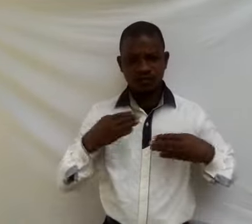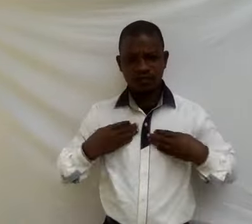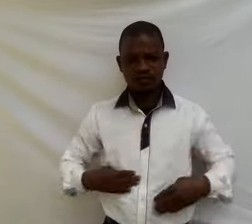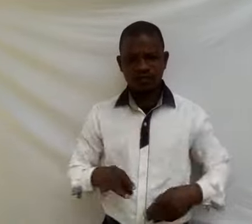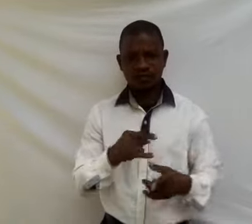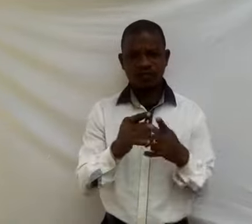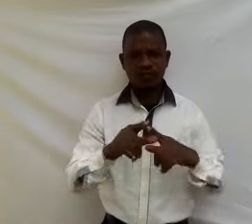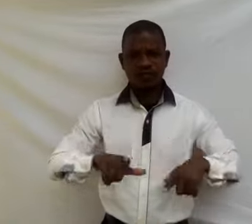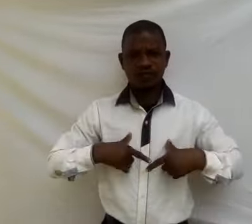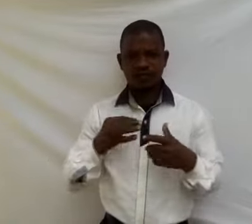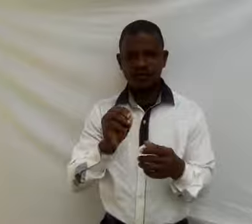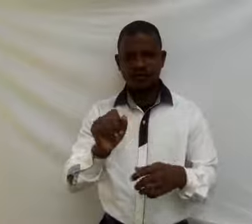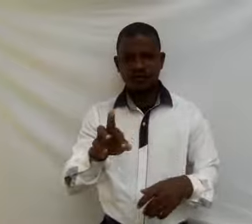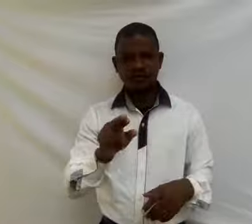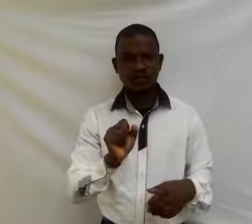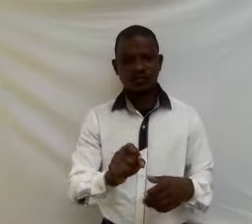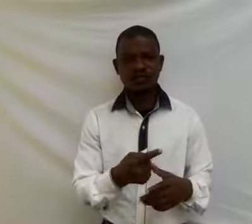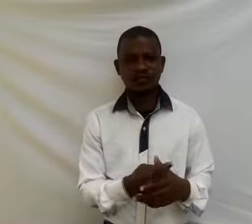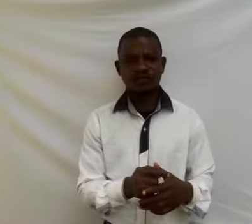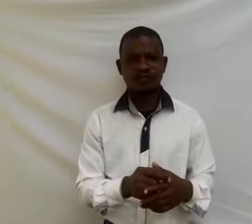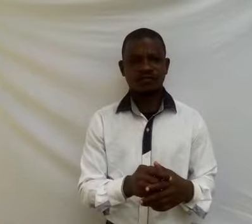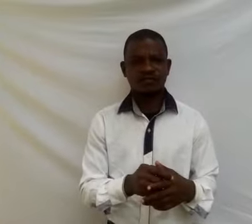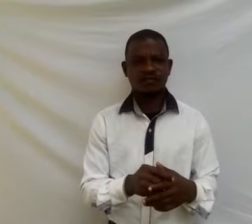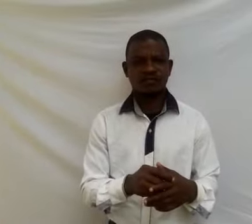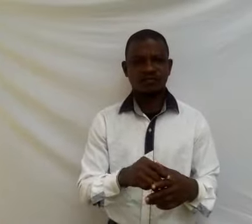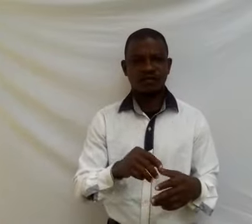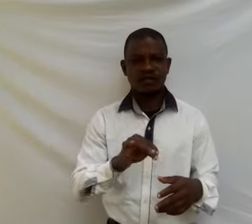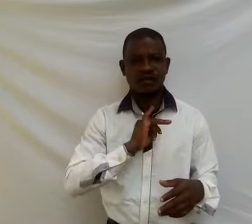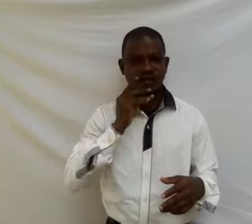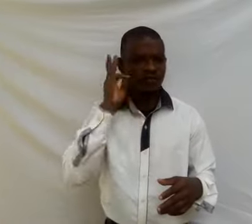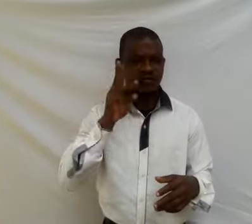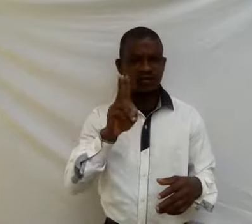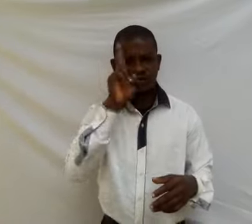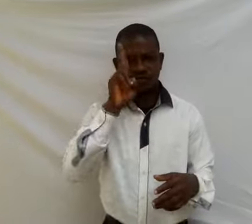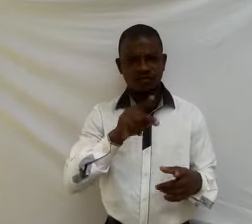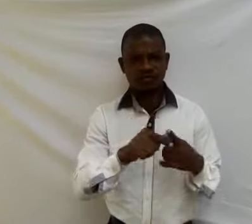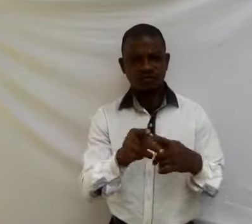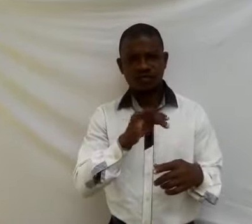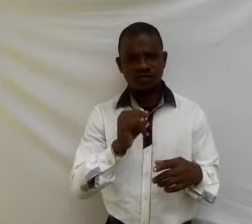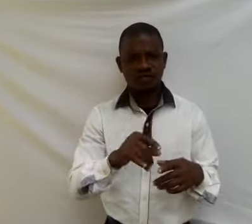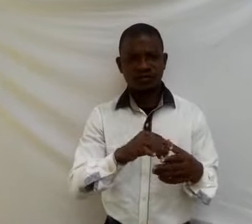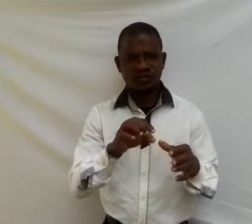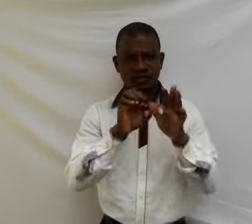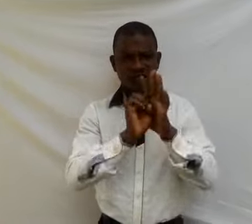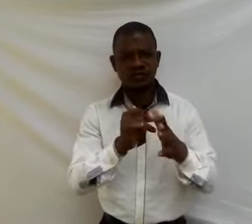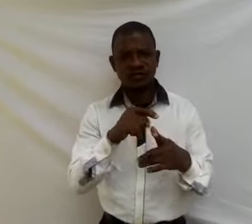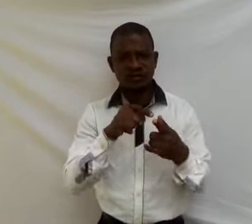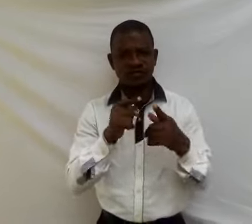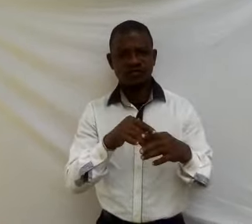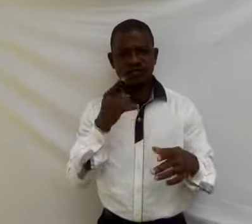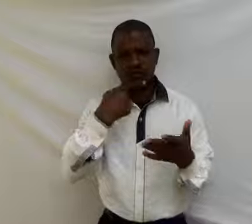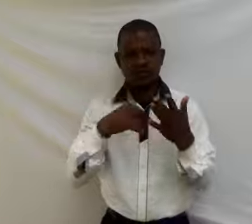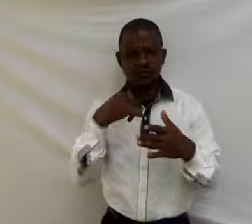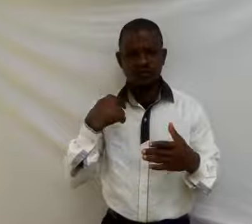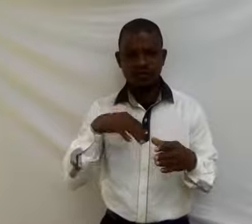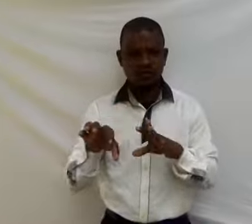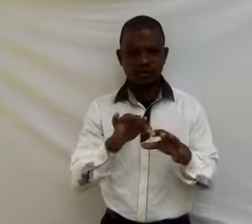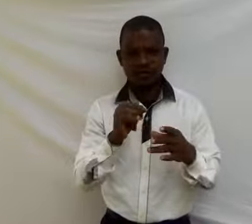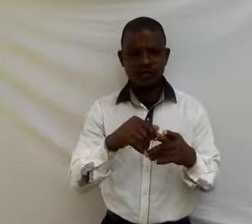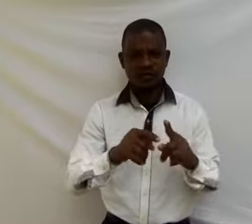organism. Escrition. I will use an analogy of what was we doing at our various odds